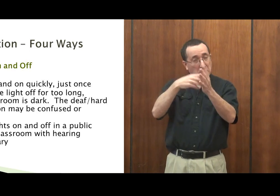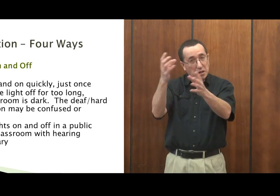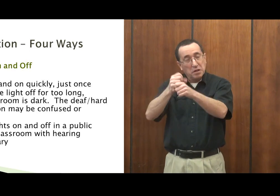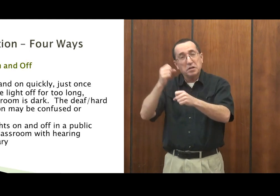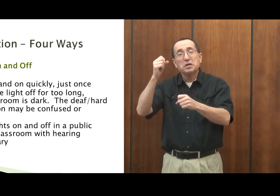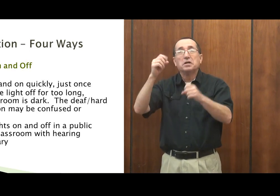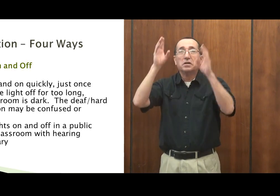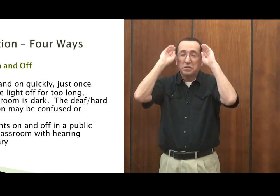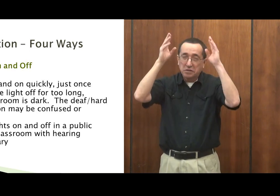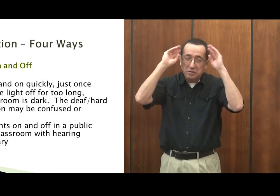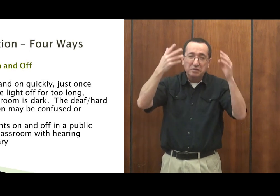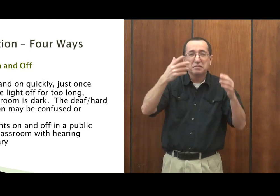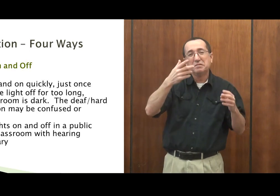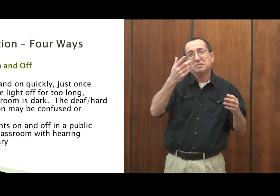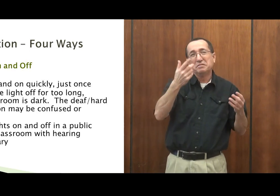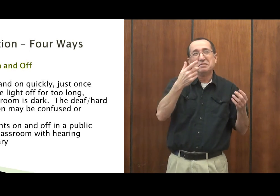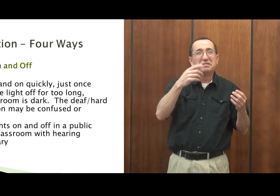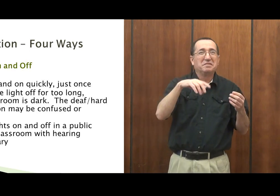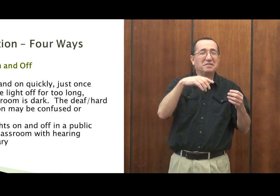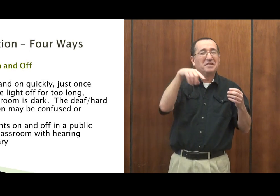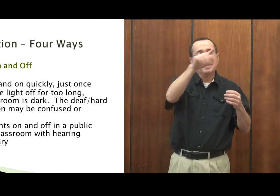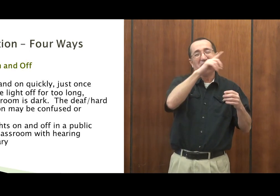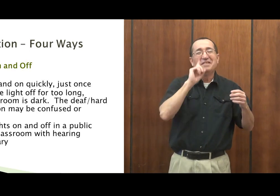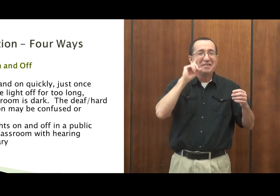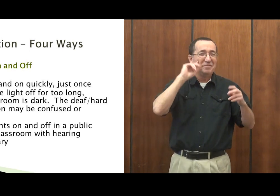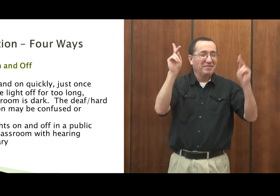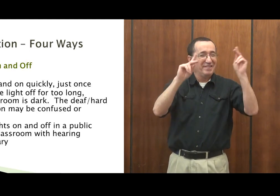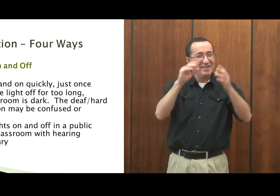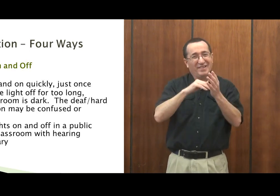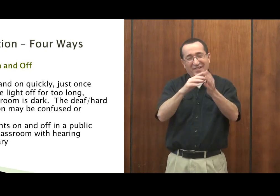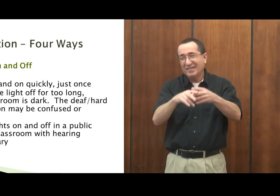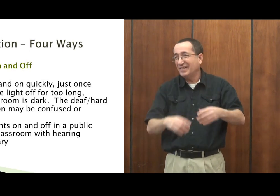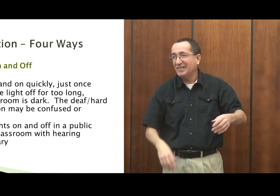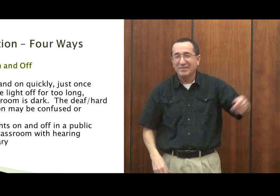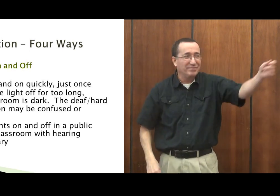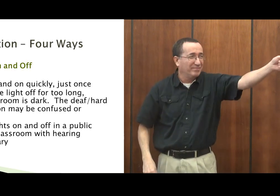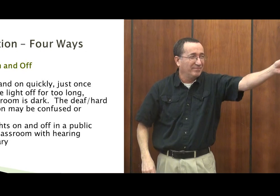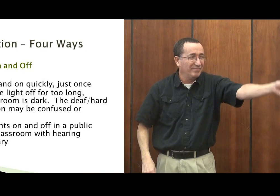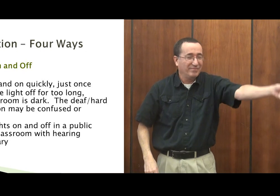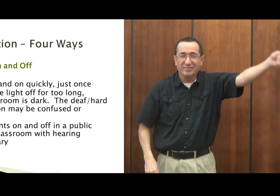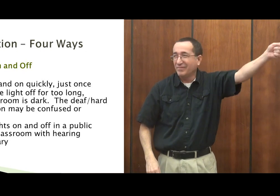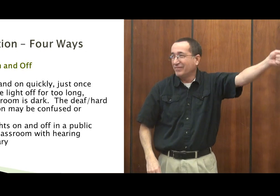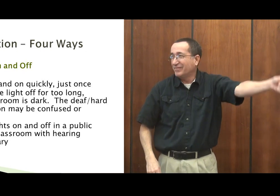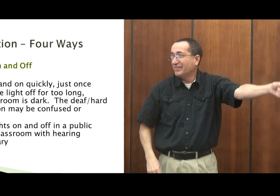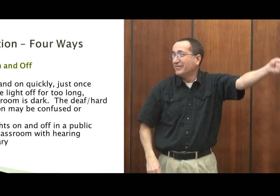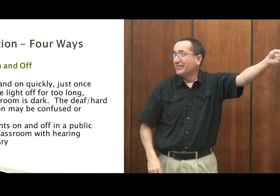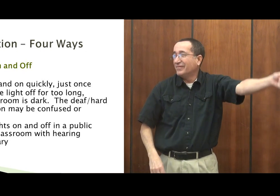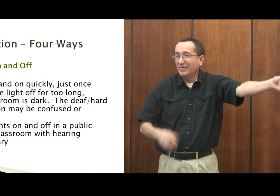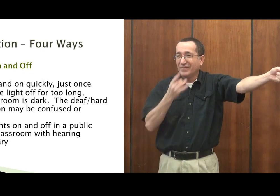Sometimes, to get a deaf person's attention, deaf people use this often. They'll flip the lights on and off.